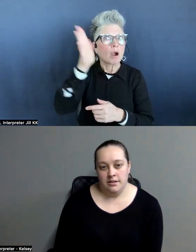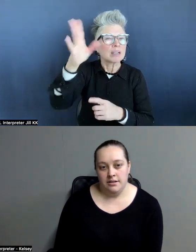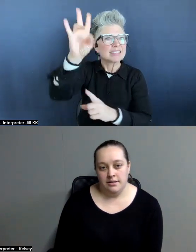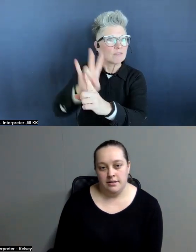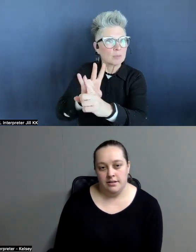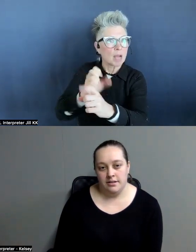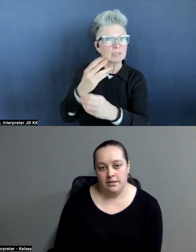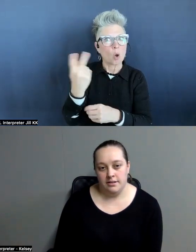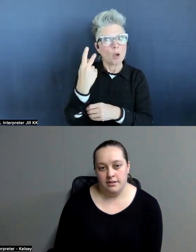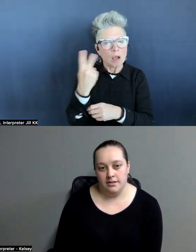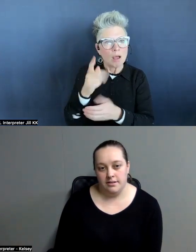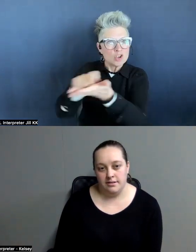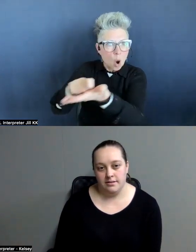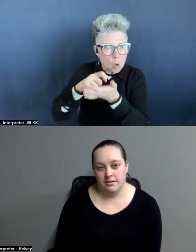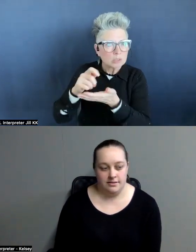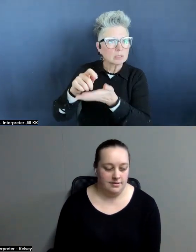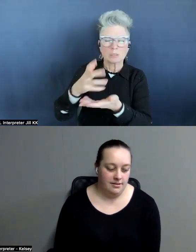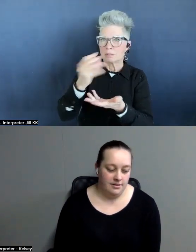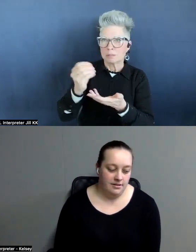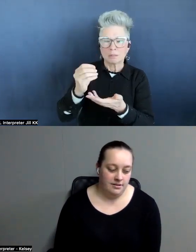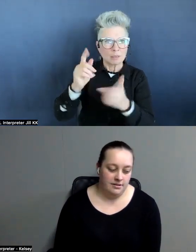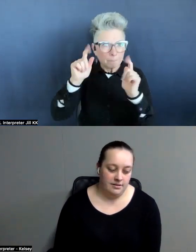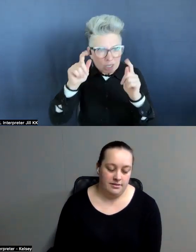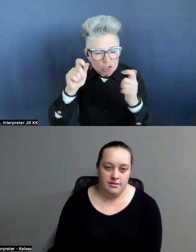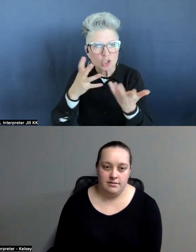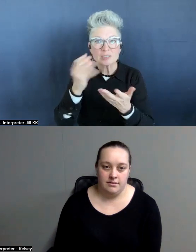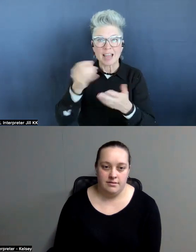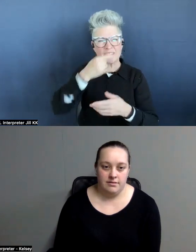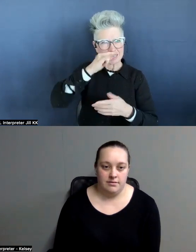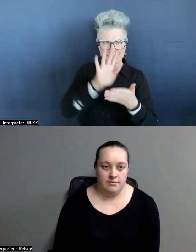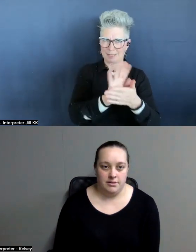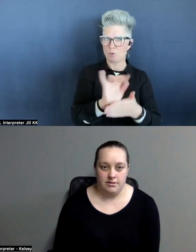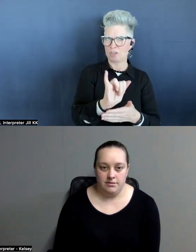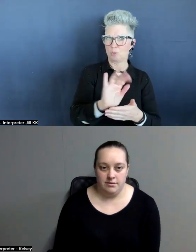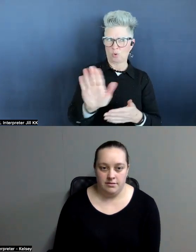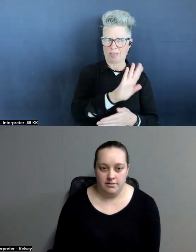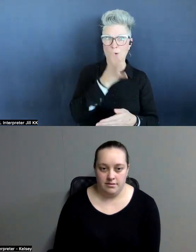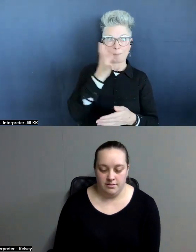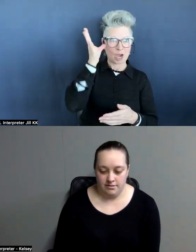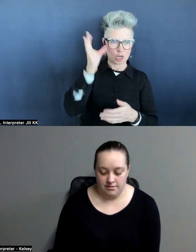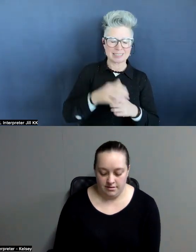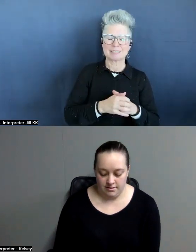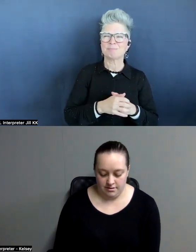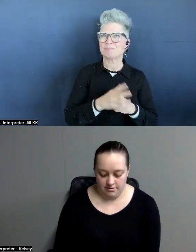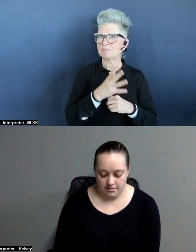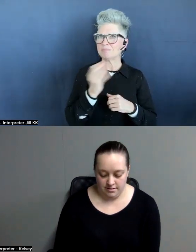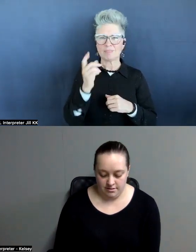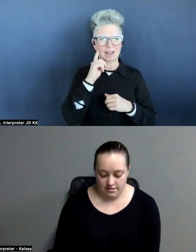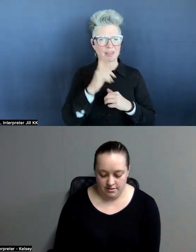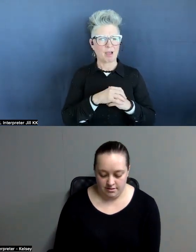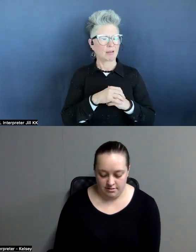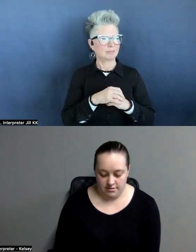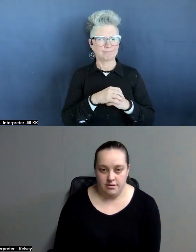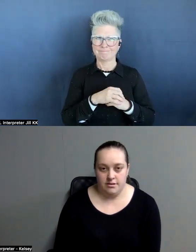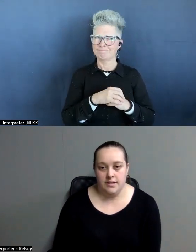and I was sending pictures and things like that. And the kids that were in the movie to their parents. And I thought, you know what?